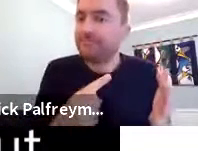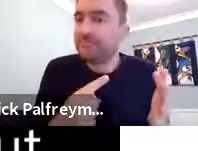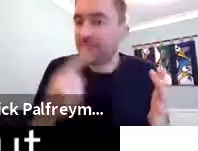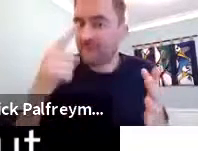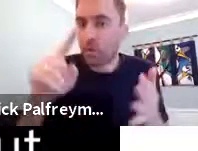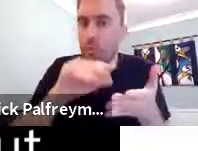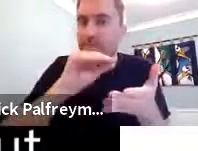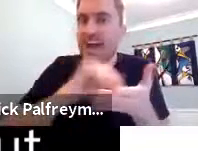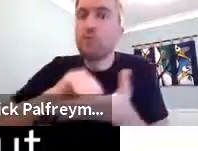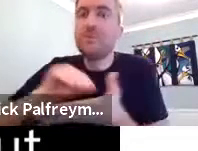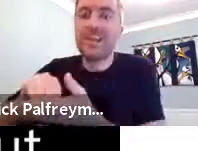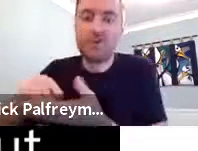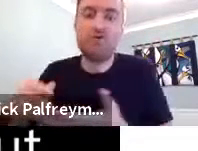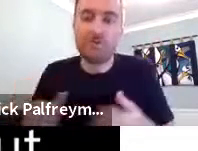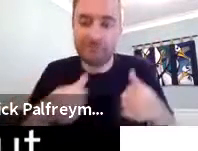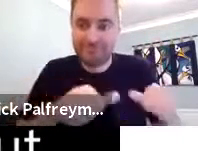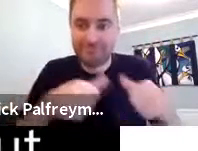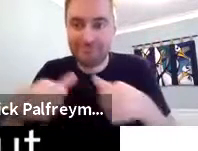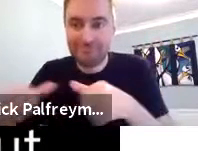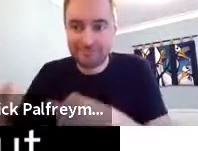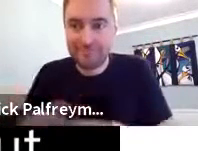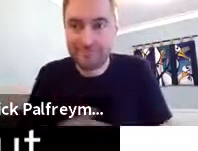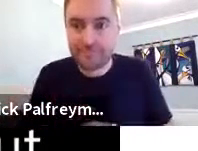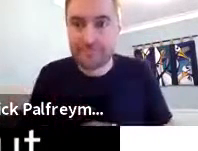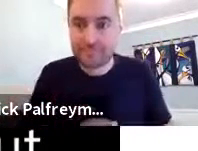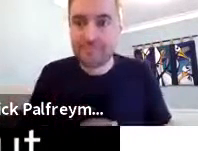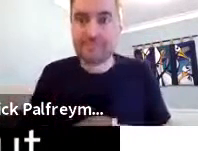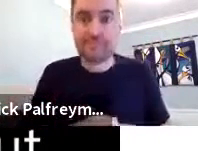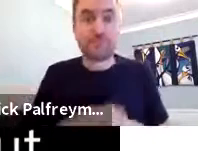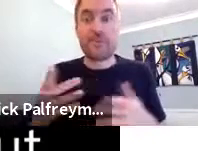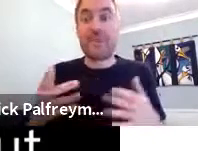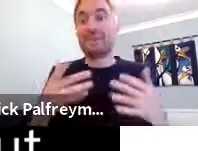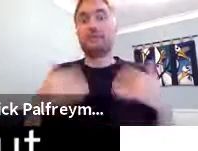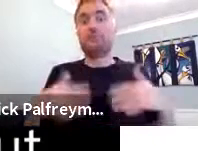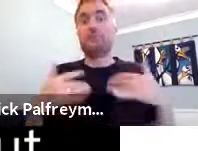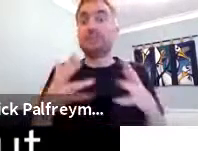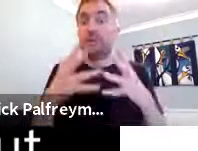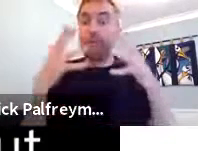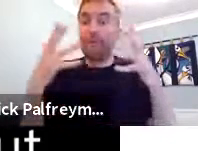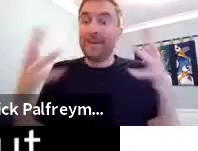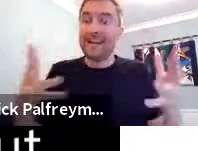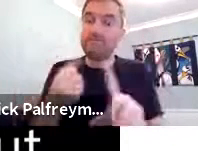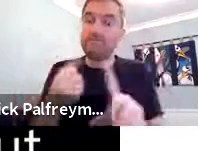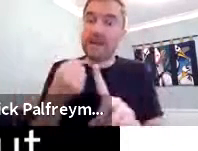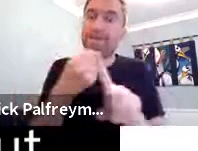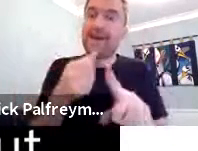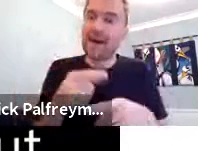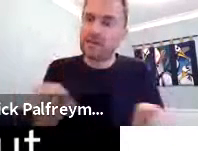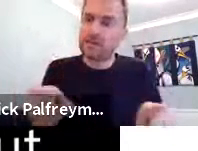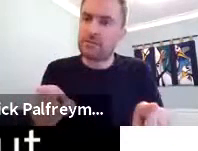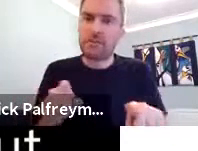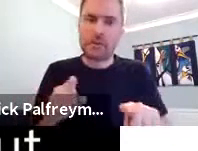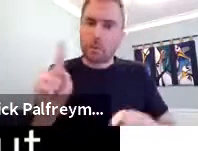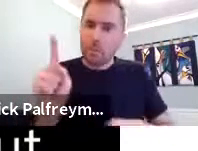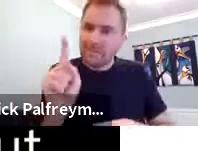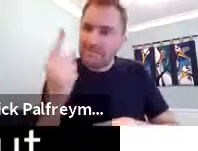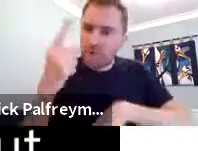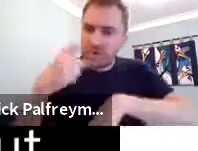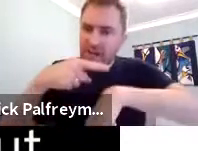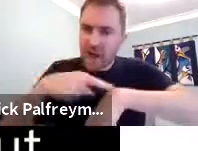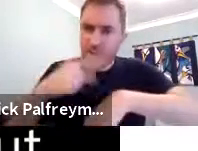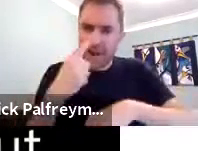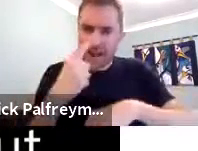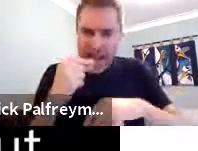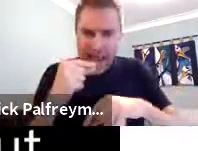And that's the software we used for documentation, the documentation of the sign language. And it had a